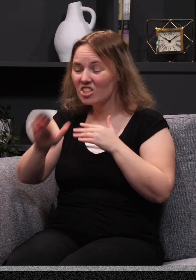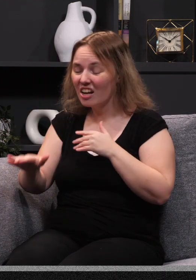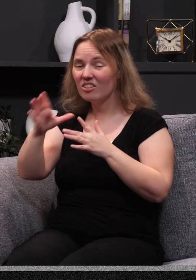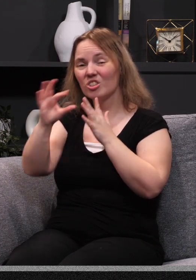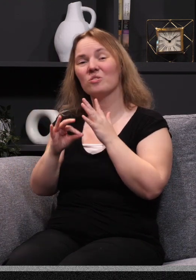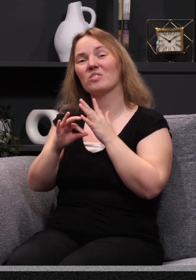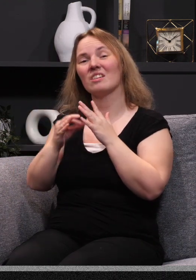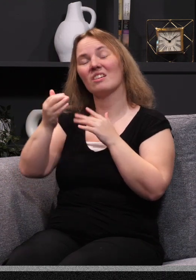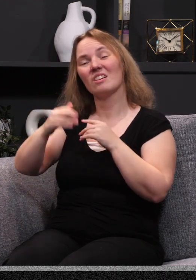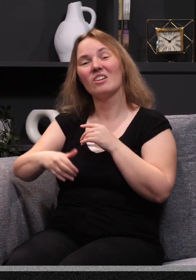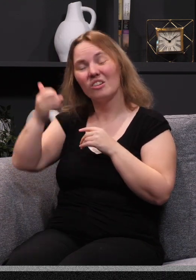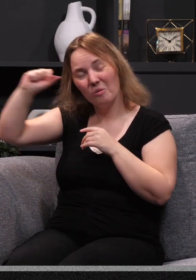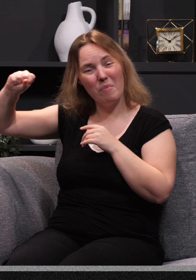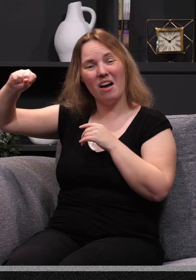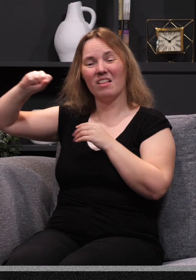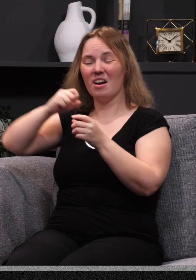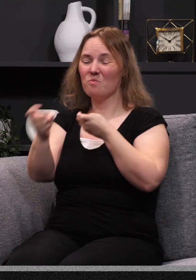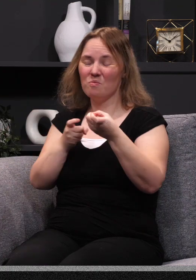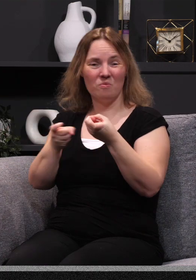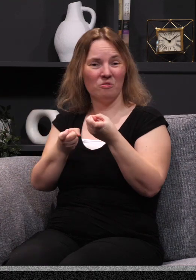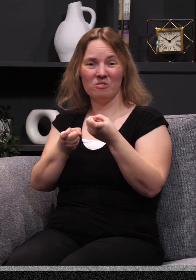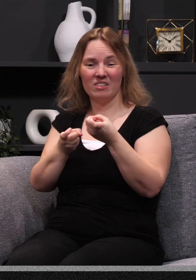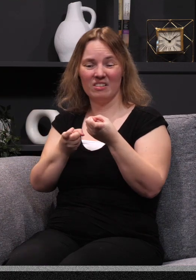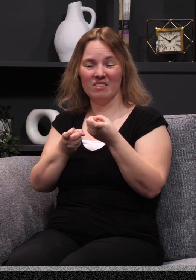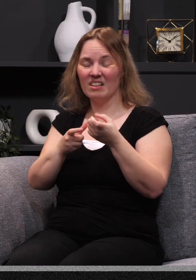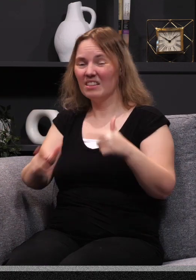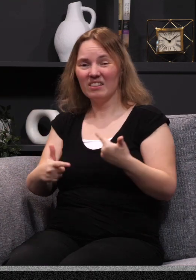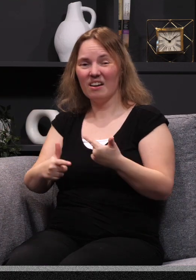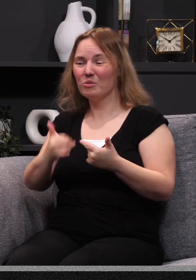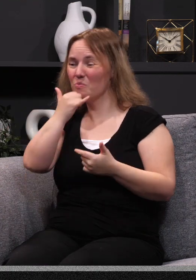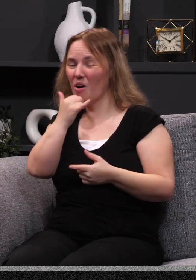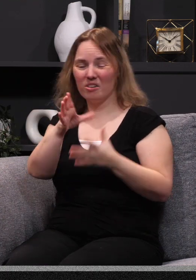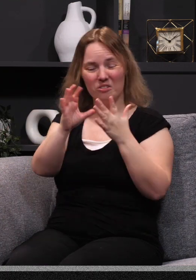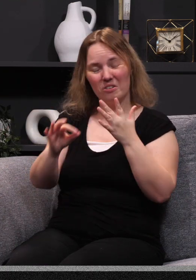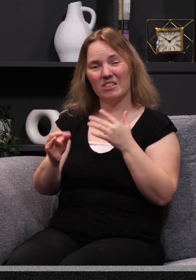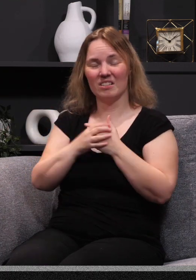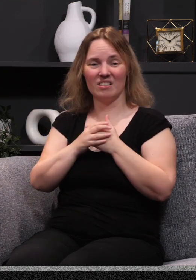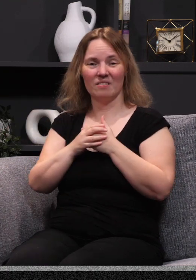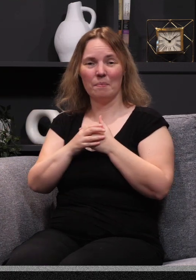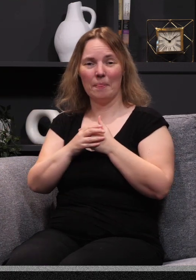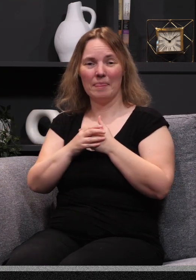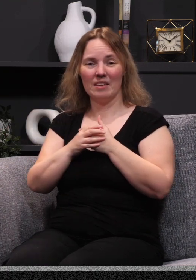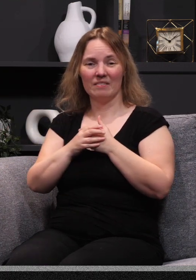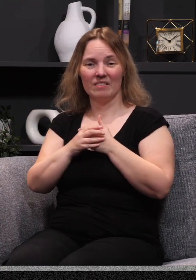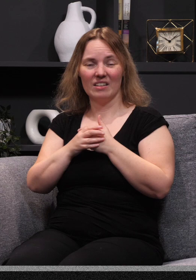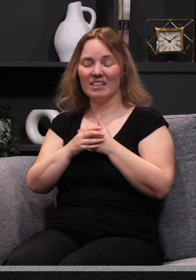choose to rebel and they choose to ruin their life through a series of wrong choices. It's not the parents' fault. They have every agency, every